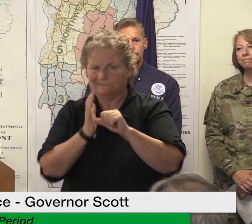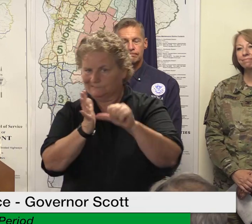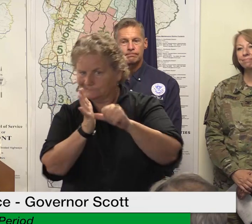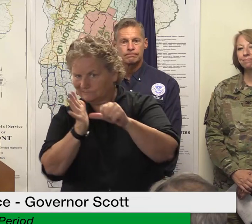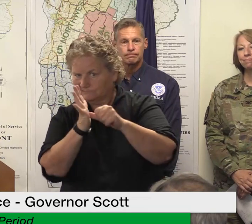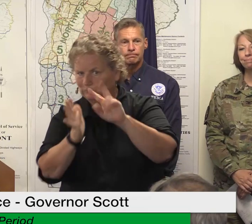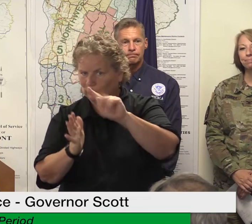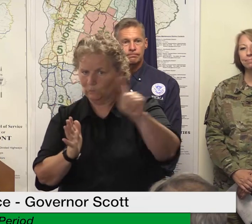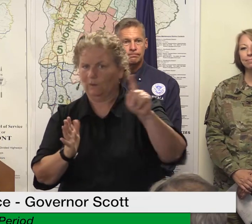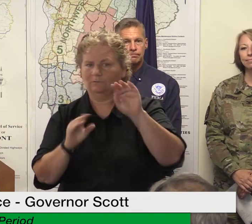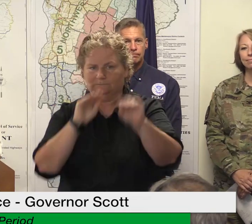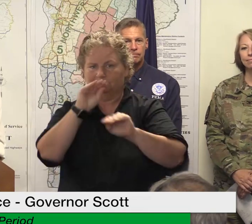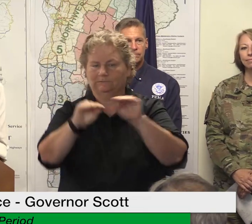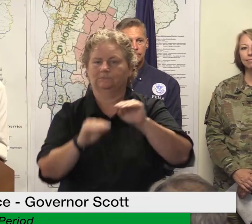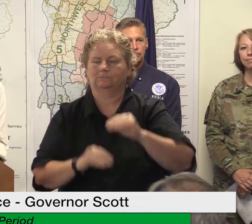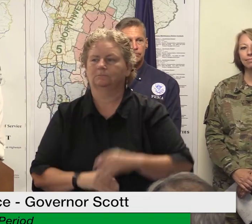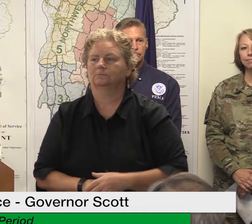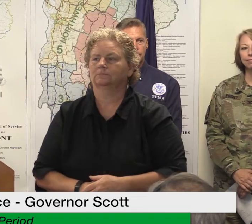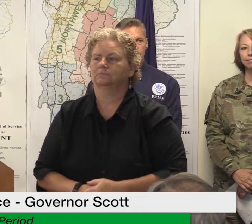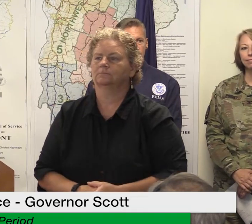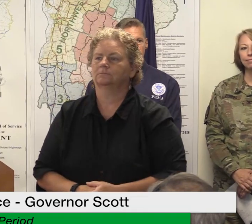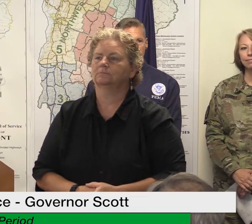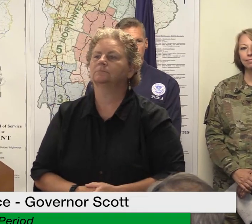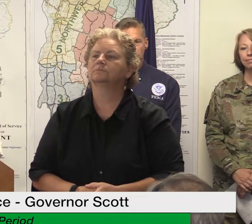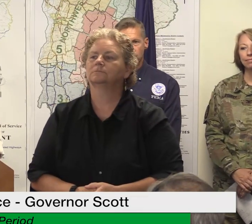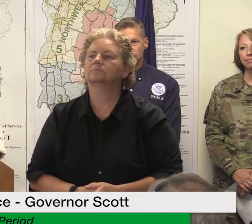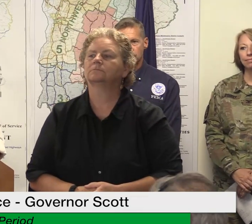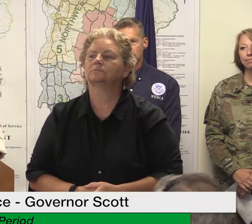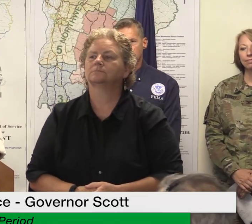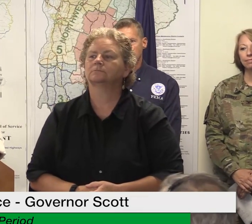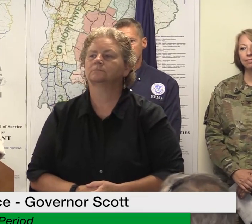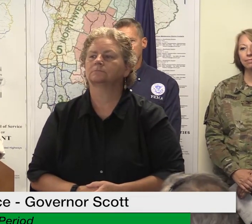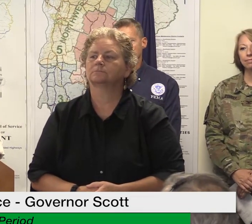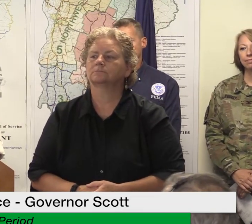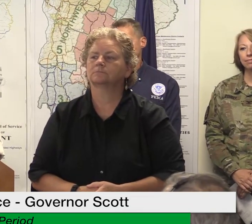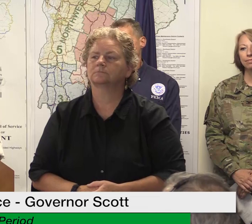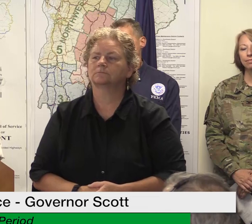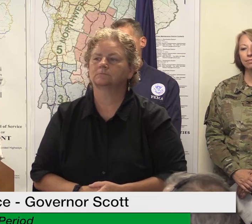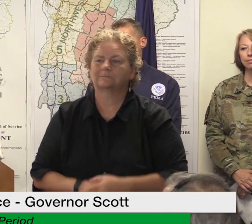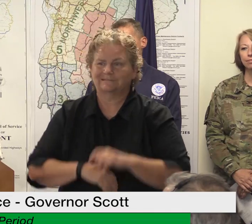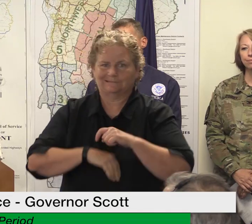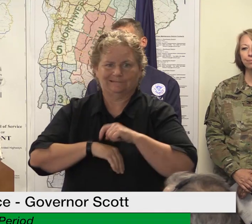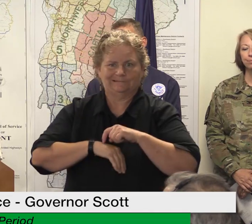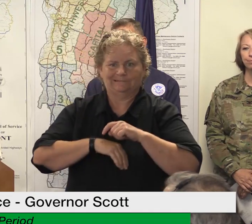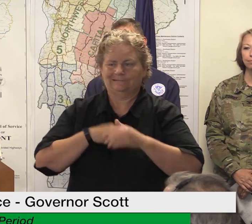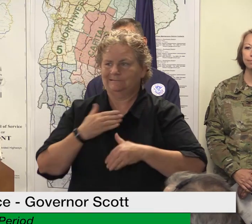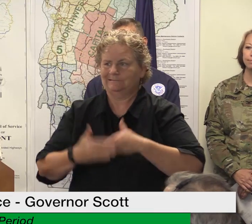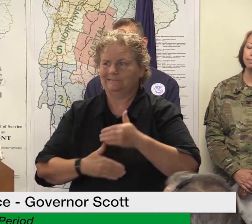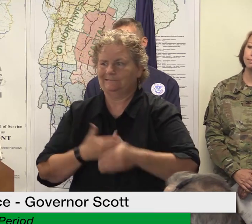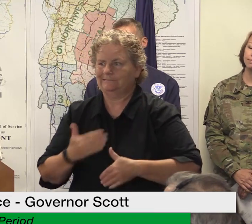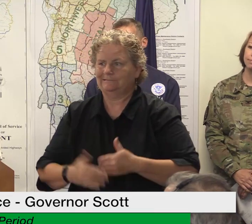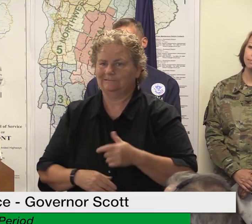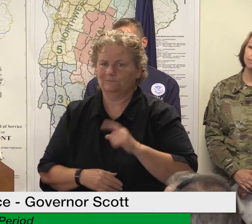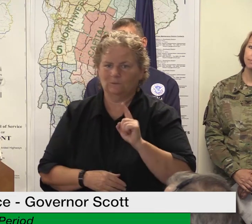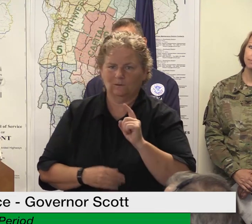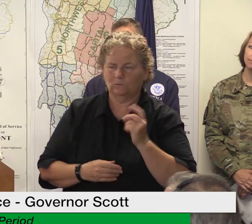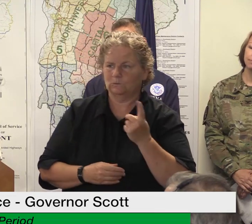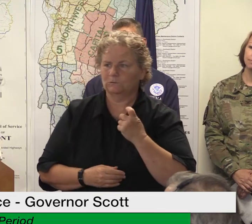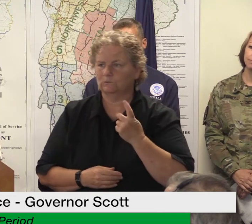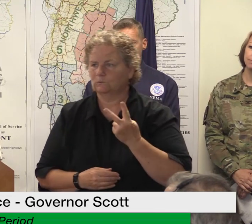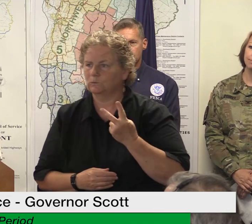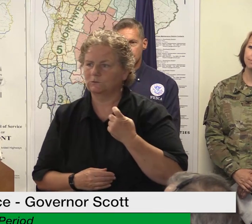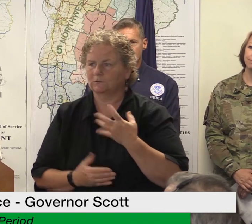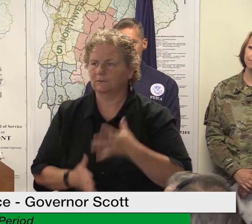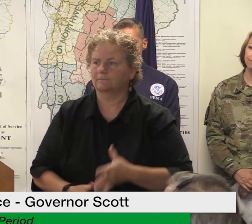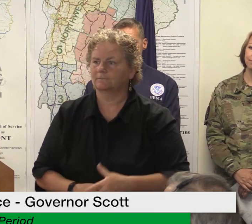thank you back through we probably have time for one or two more yeah governor i know um secretary curly had had talked a lot about the